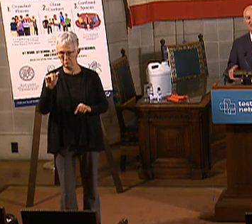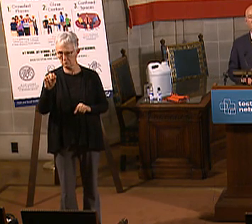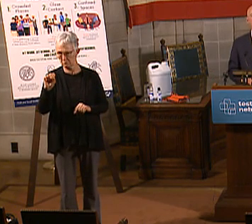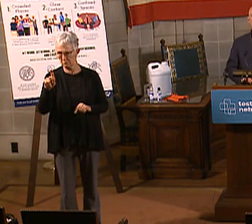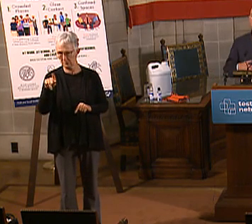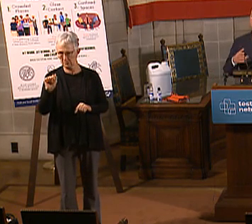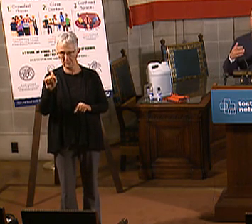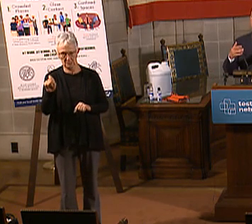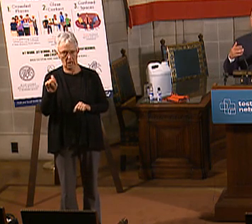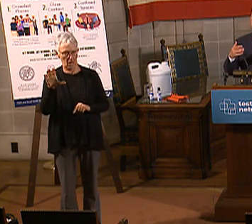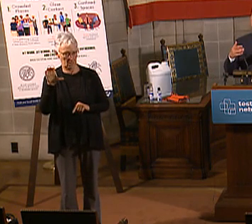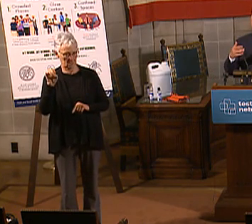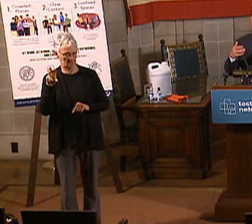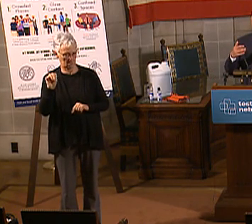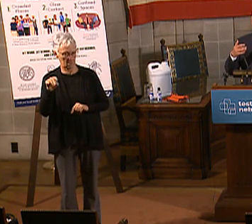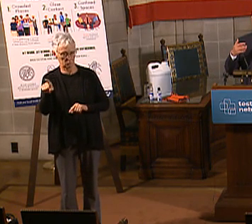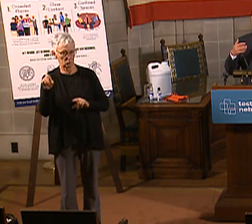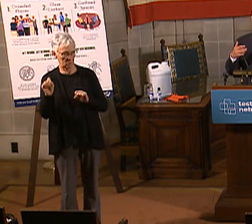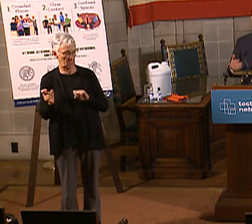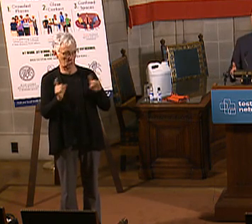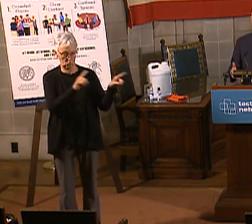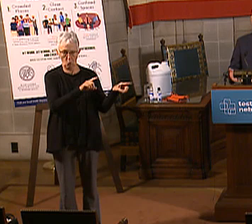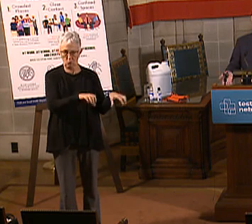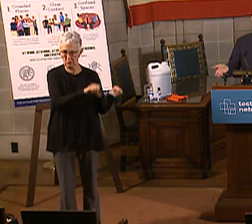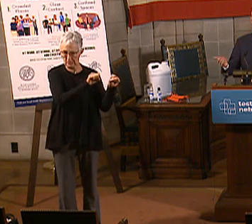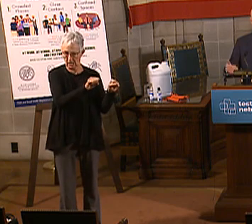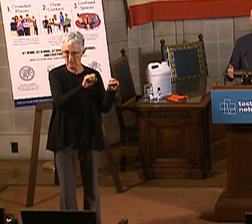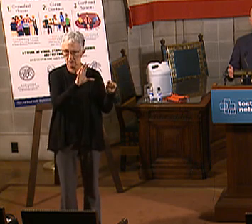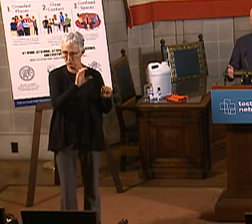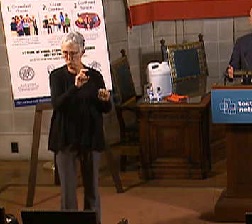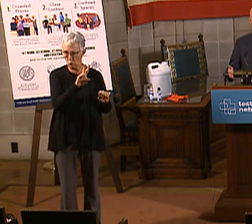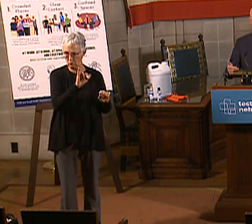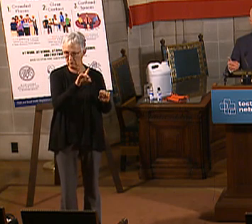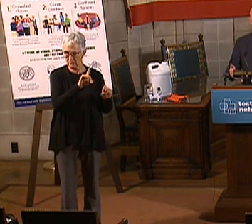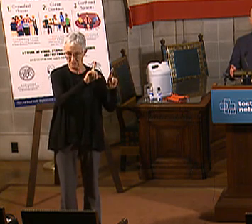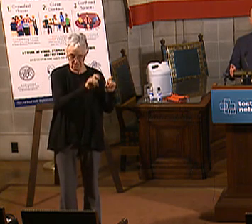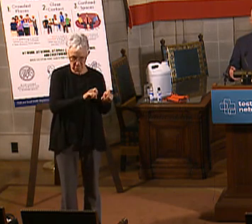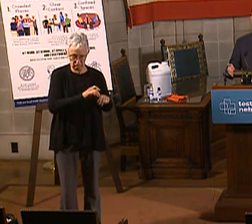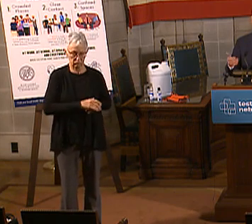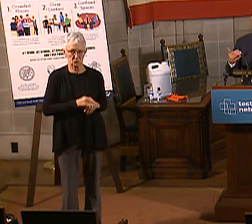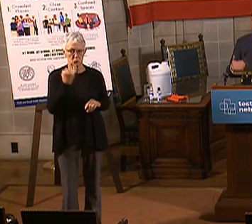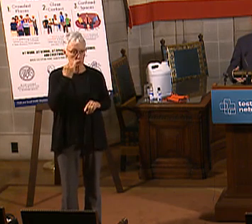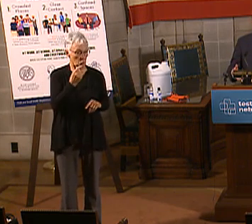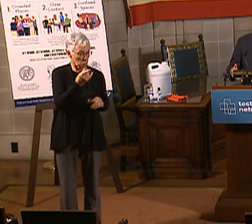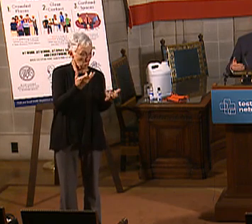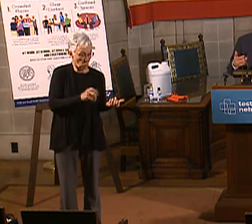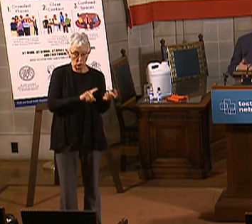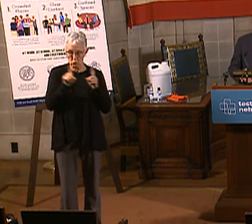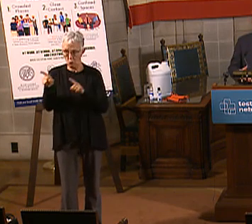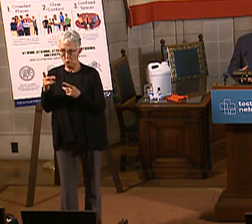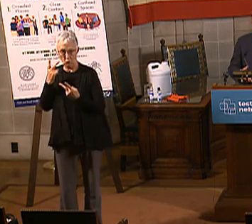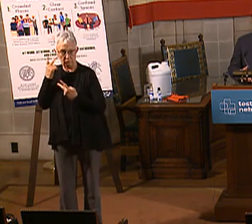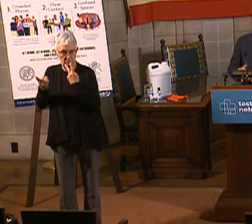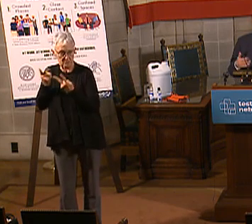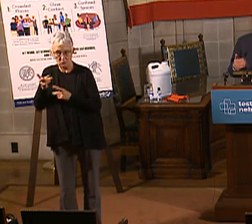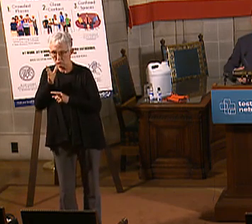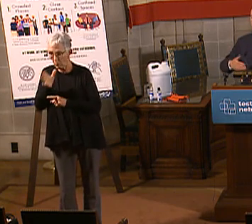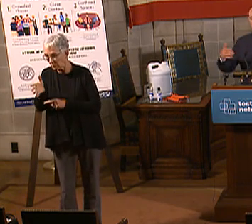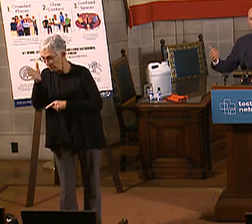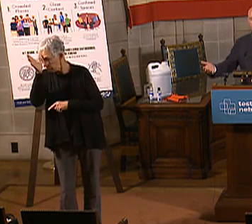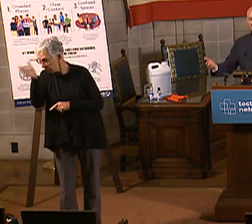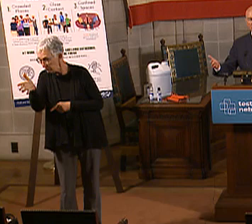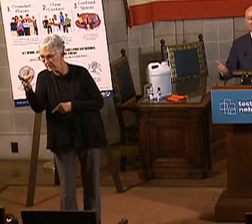get tested. Maybe you're going to go see your grandmother. That would be a great reason to go get tested and make sure you don't have coronavirus